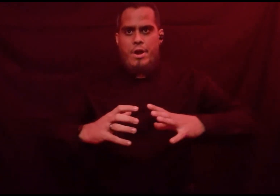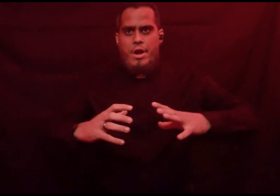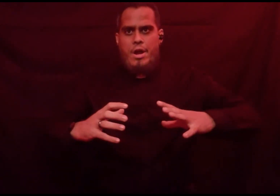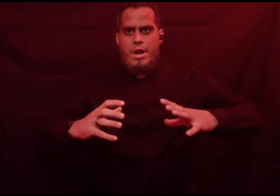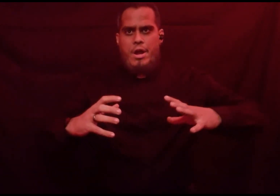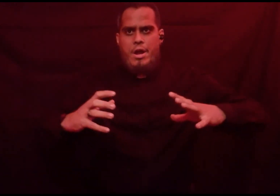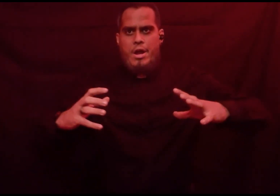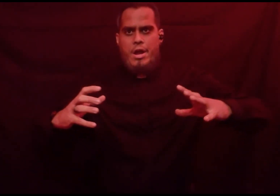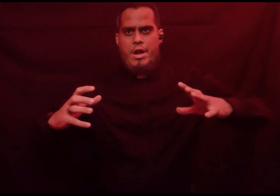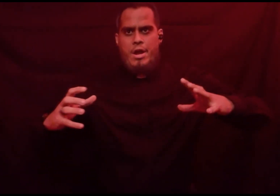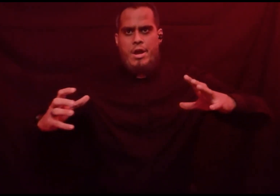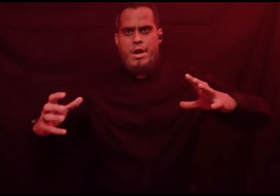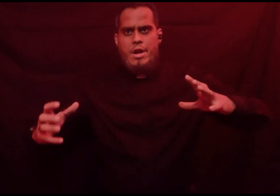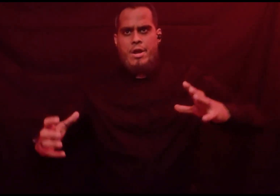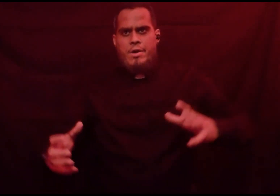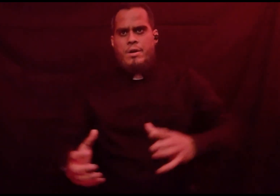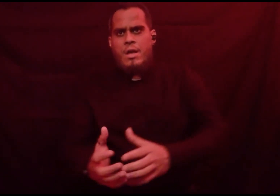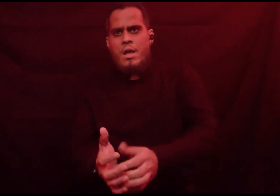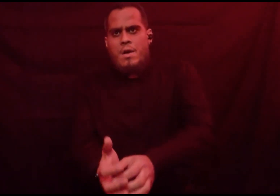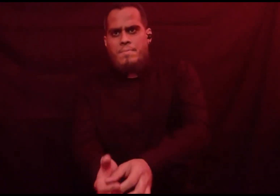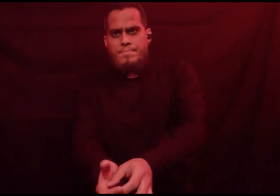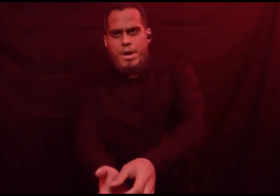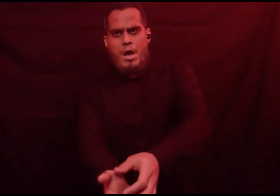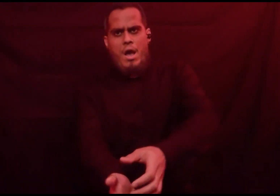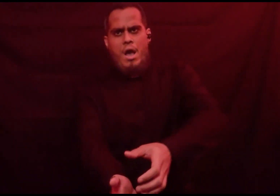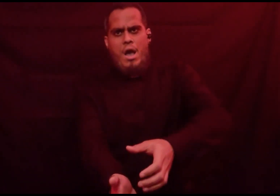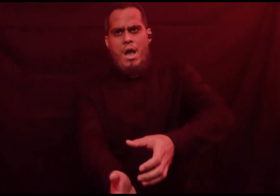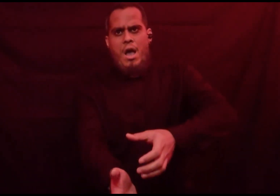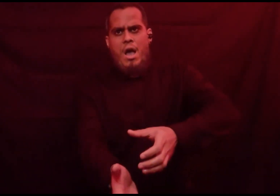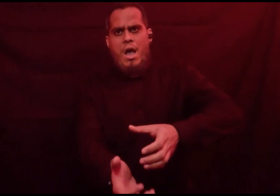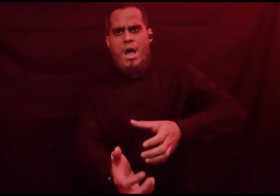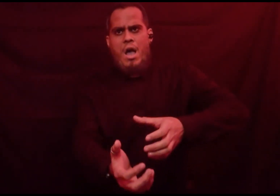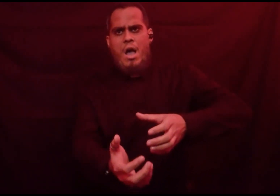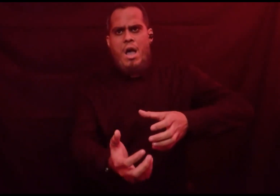be mine.